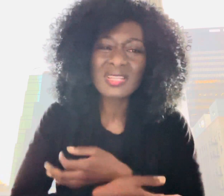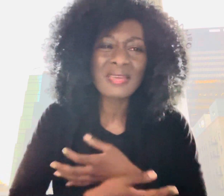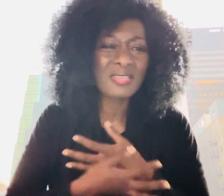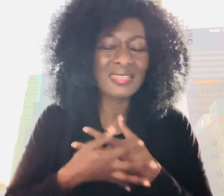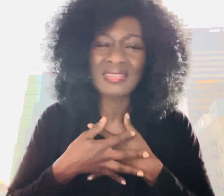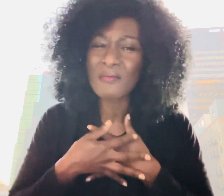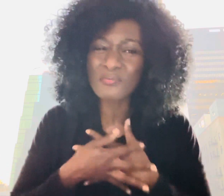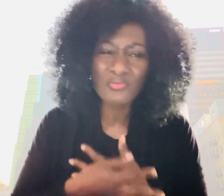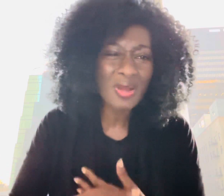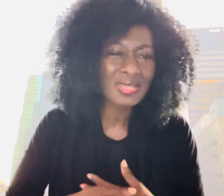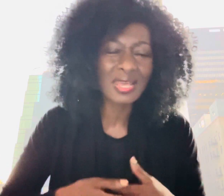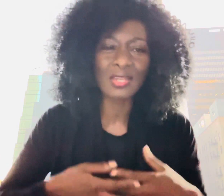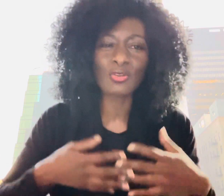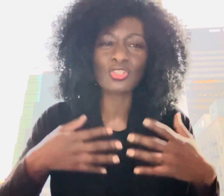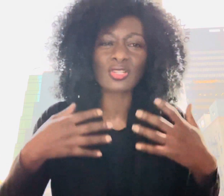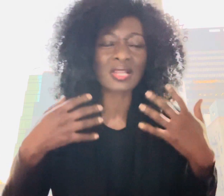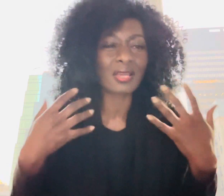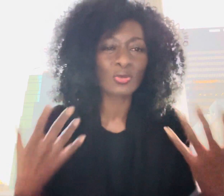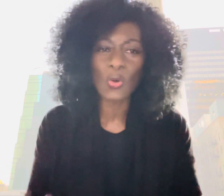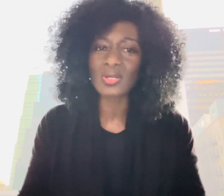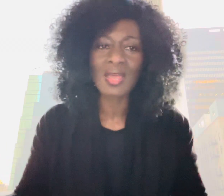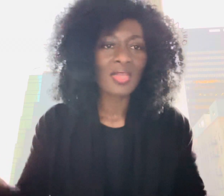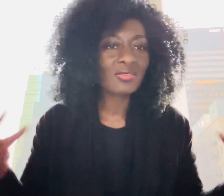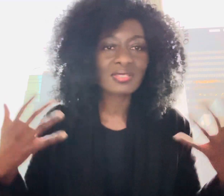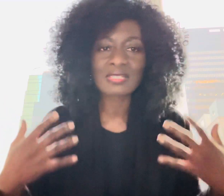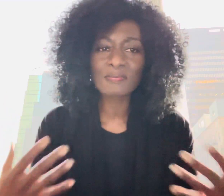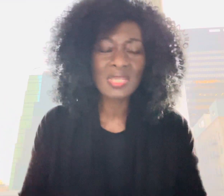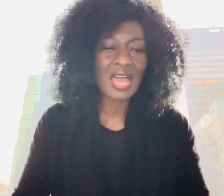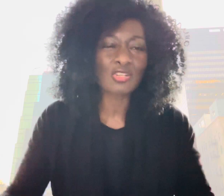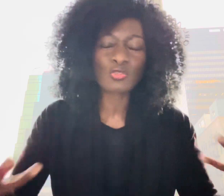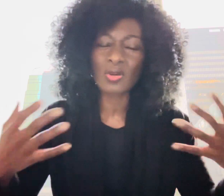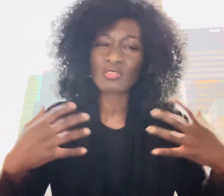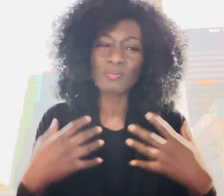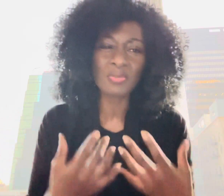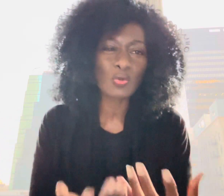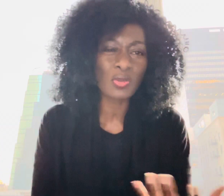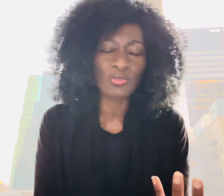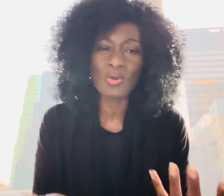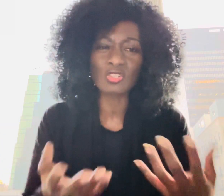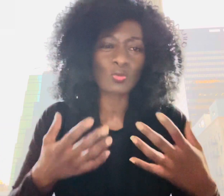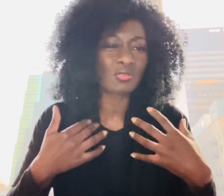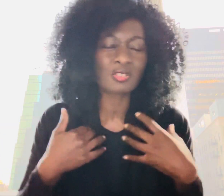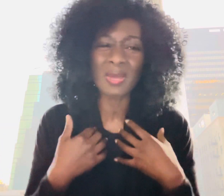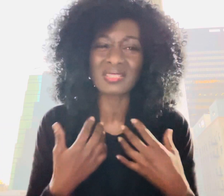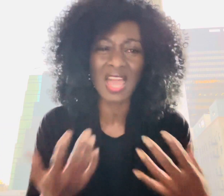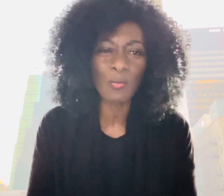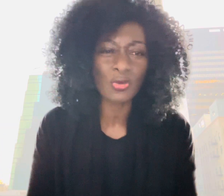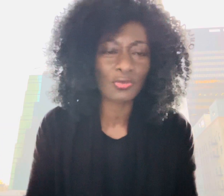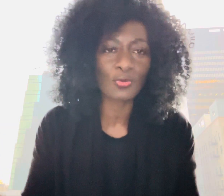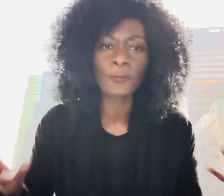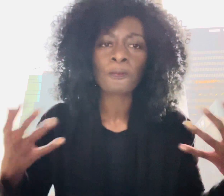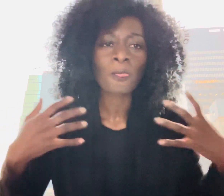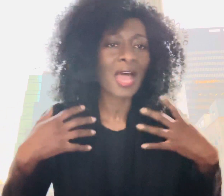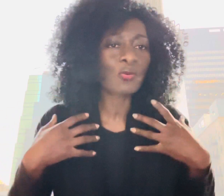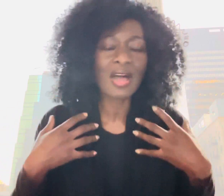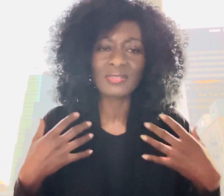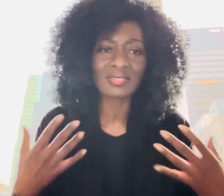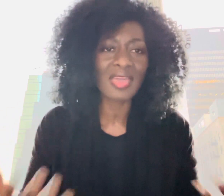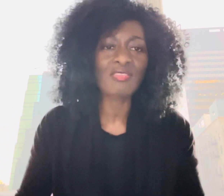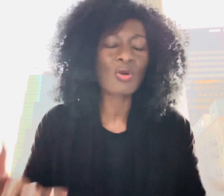his embrace and you're just like Lord this is me I just want to be with you I just want to spend time with you I don't have a care in the